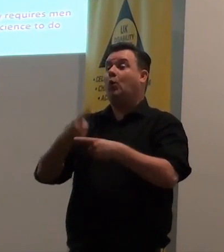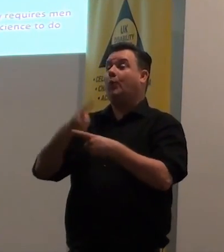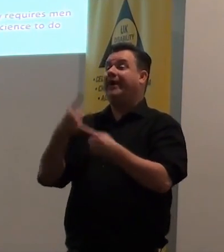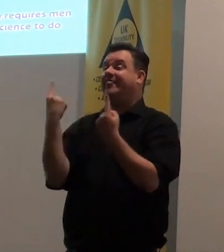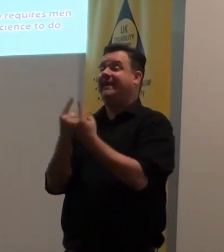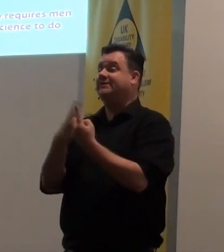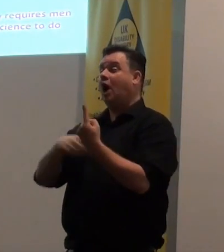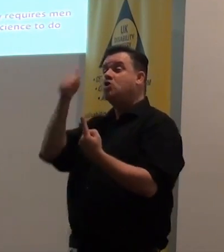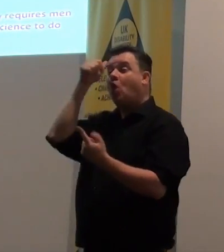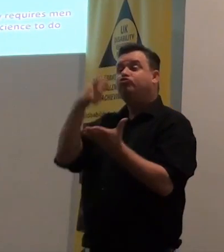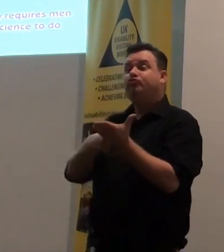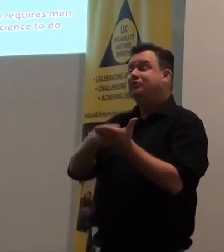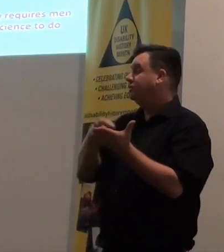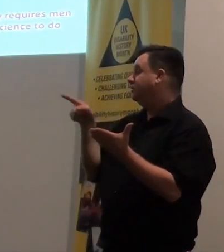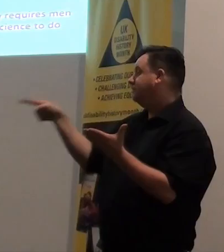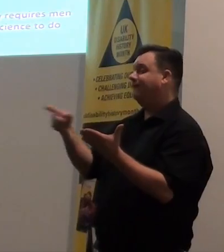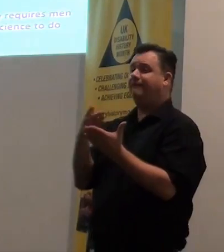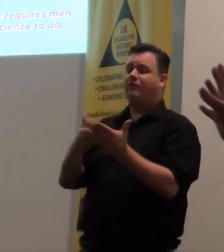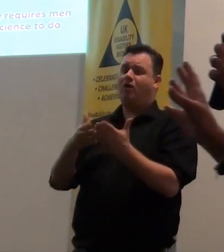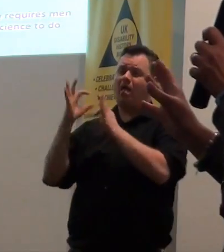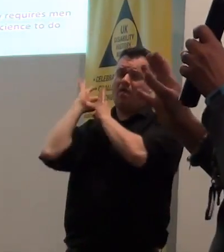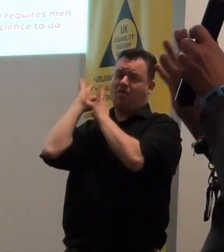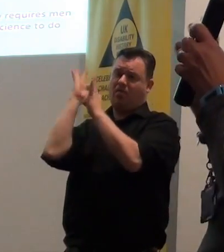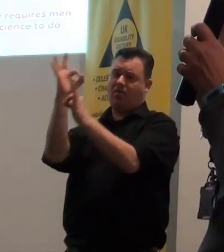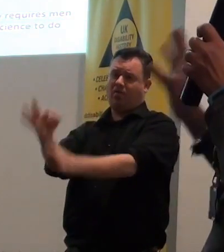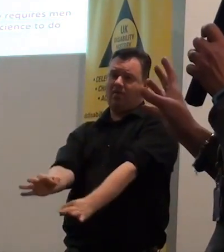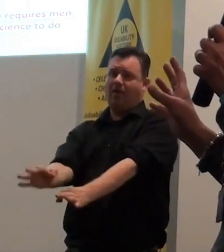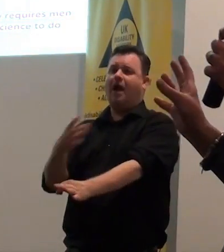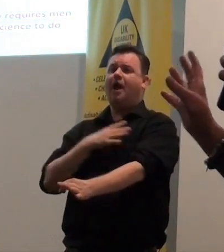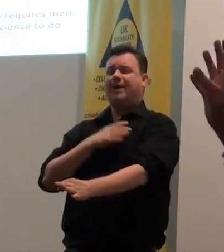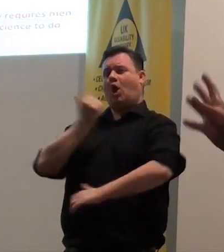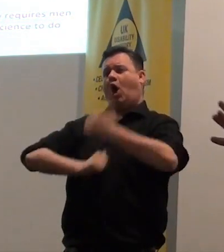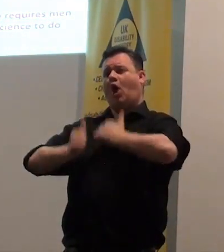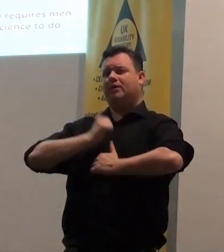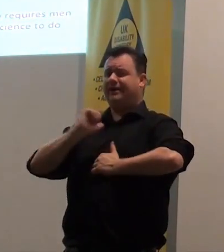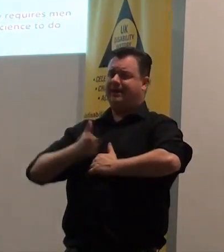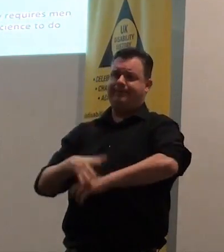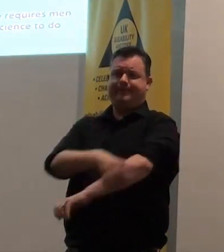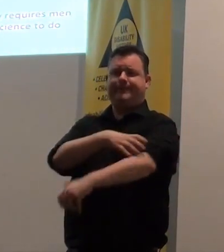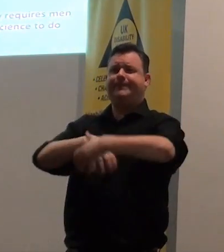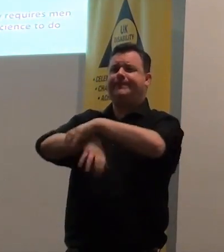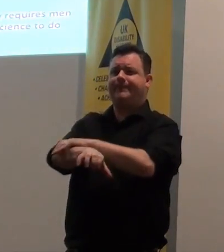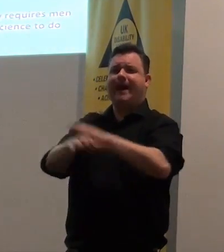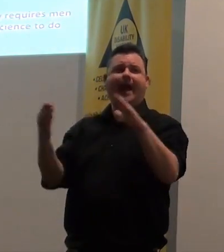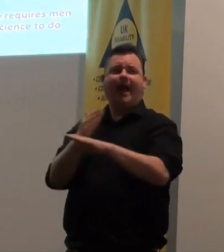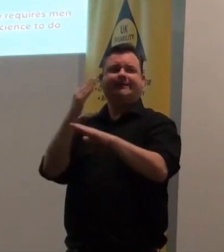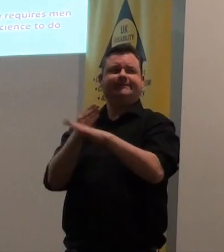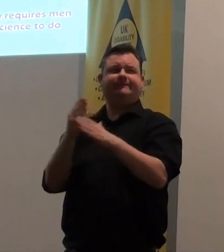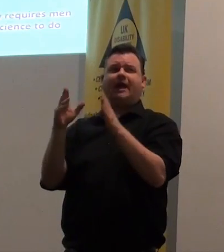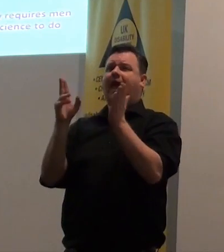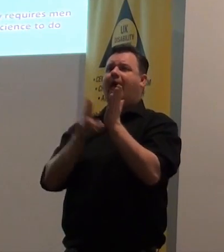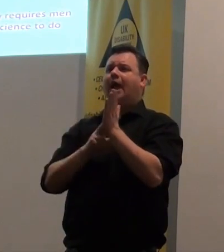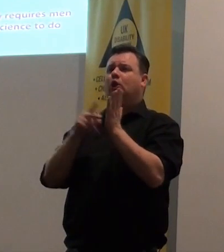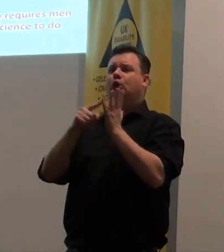earlier. I've known Richard for a long time. I'm very honoured to know Richard. He's been very active in the National Union of Teachers and been a real